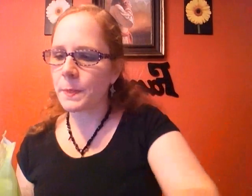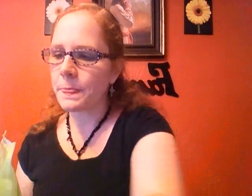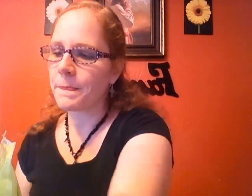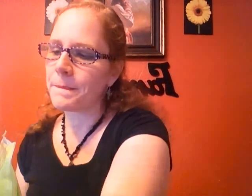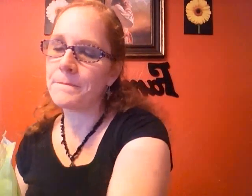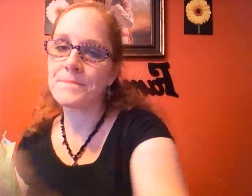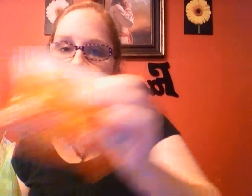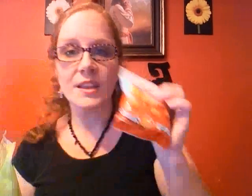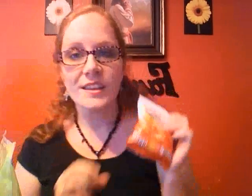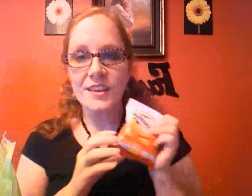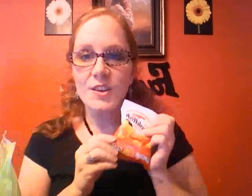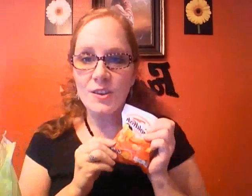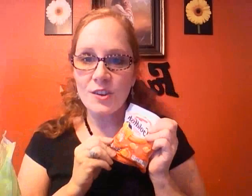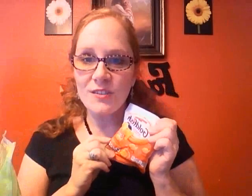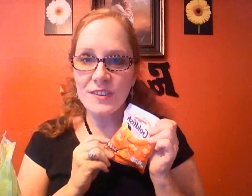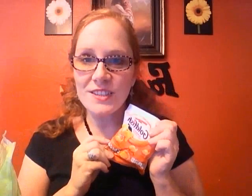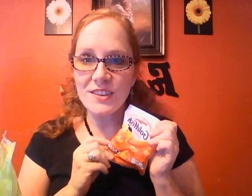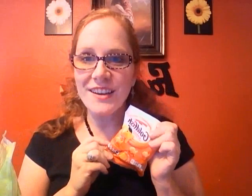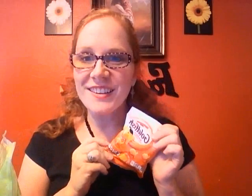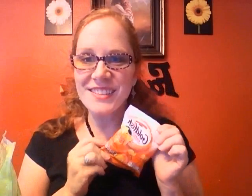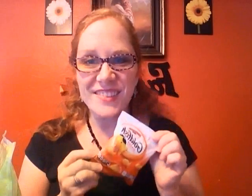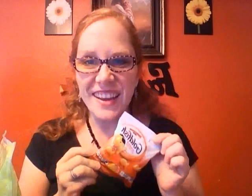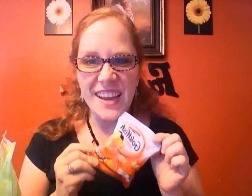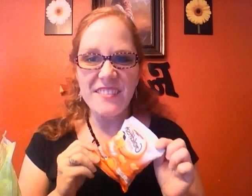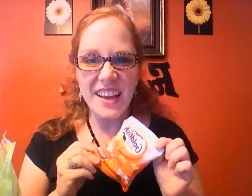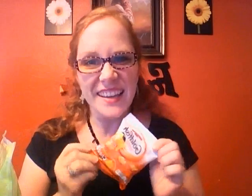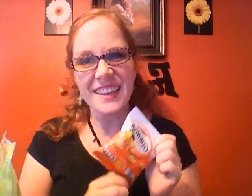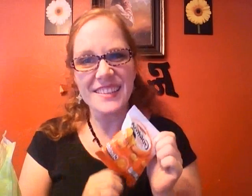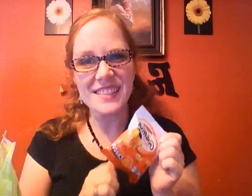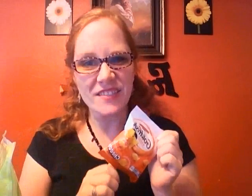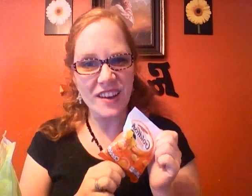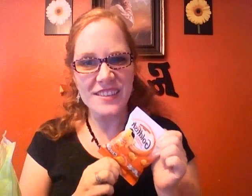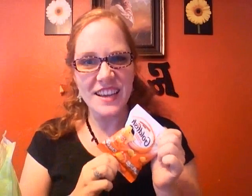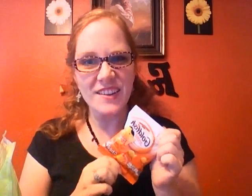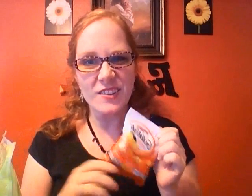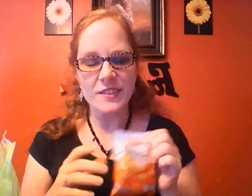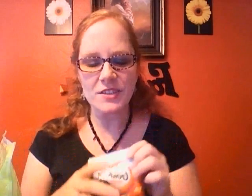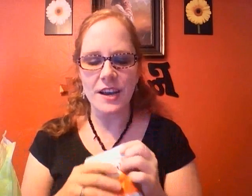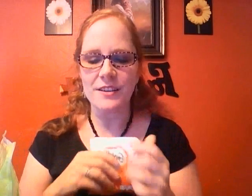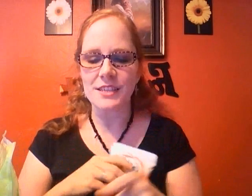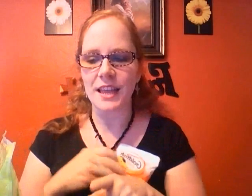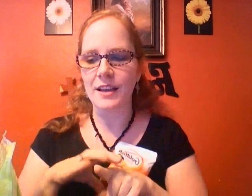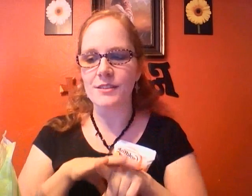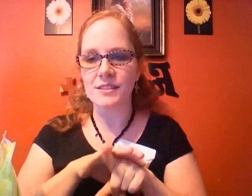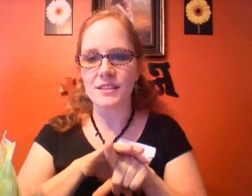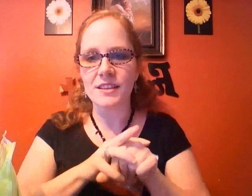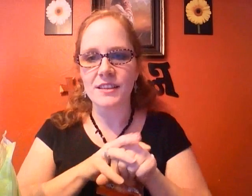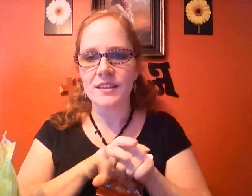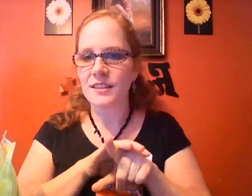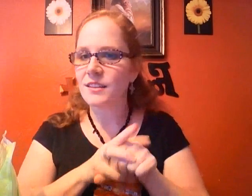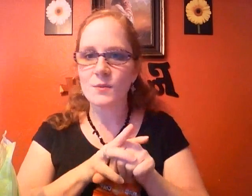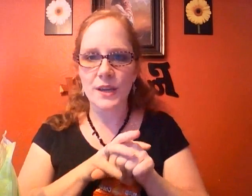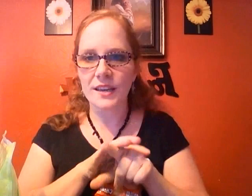goldfish crackers right I've got kids so I've always got goldfish crackers in the house weak